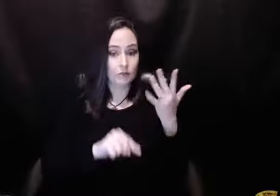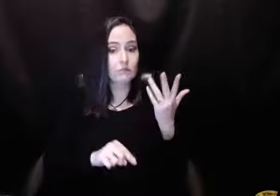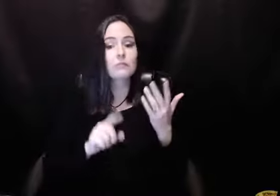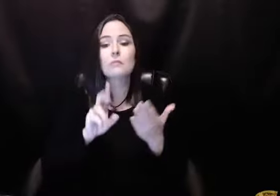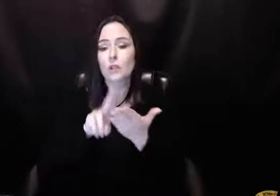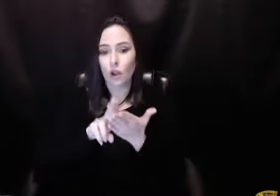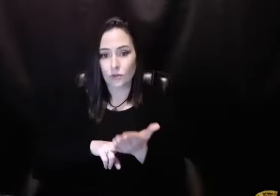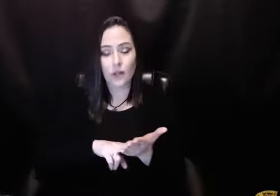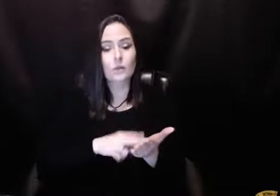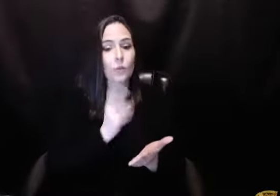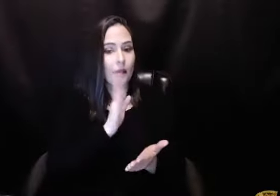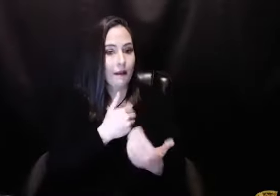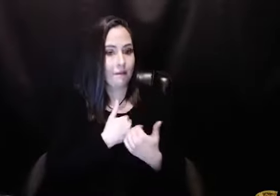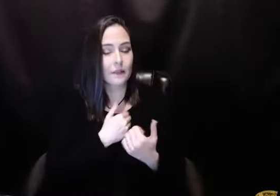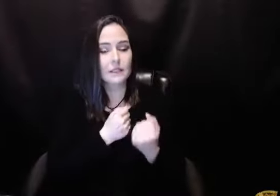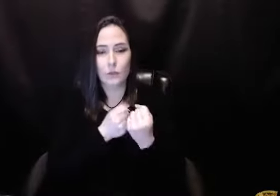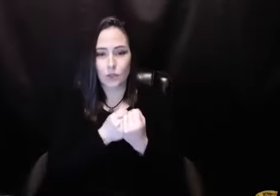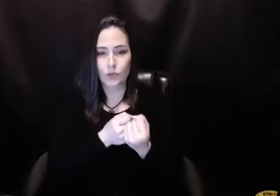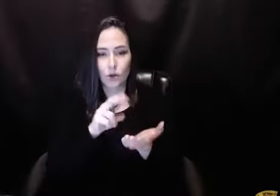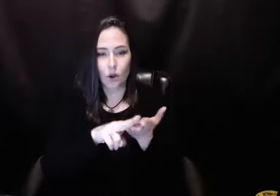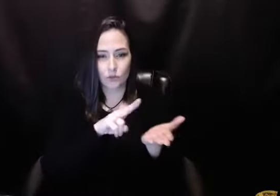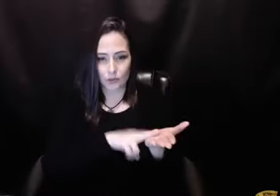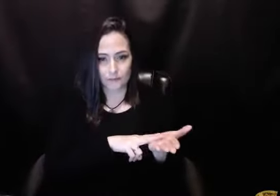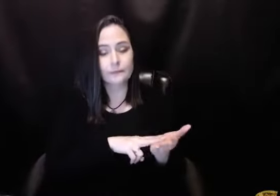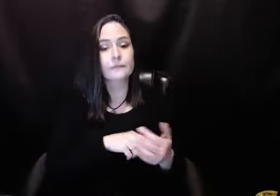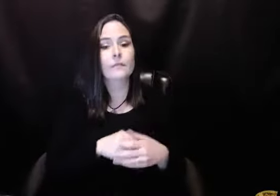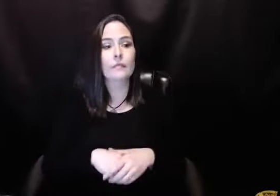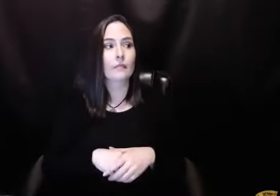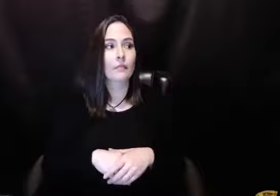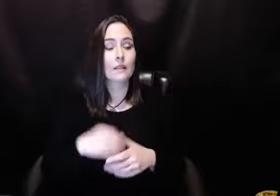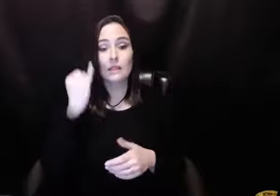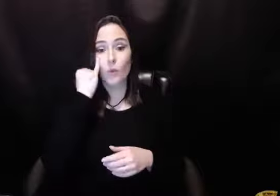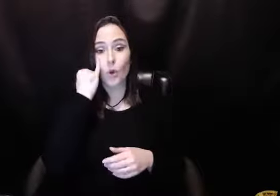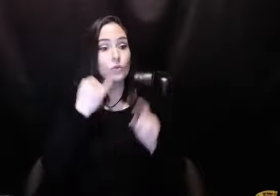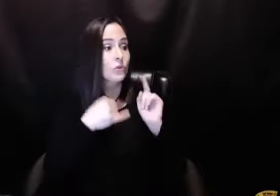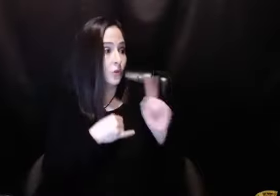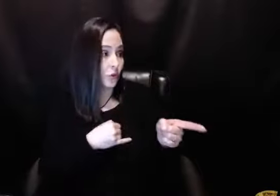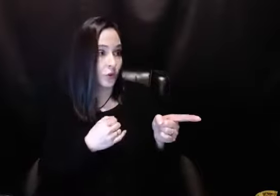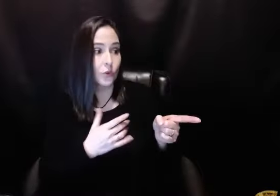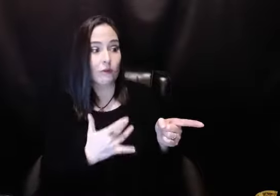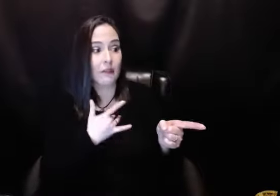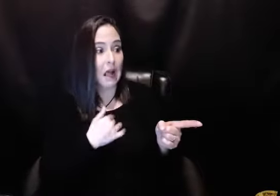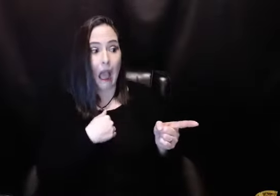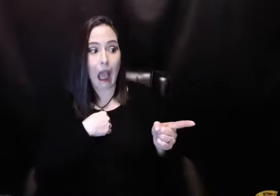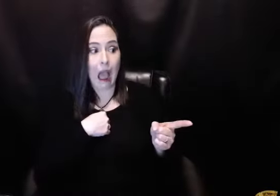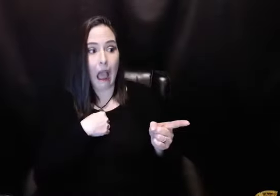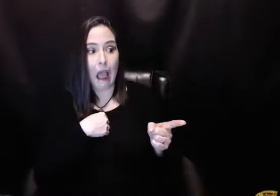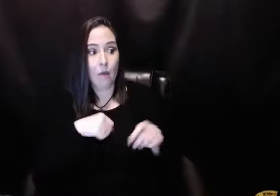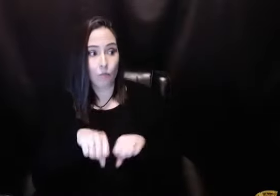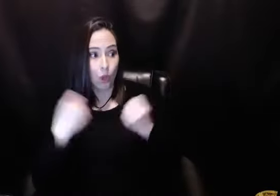And then once that's done, then we have a contract, a sponsorship contract. And if either one of